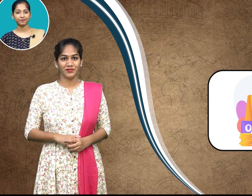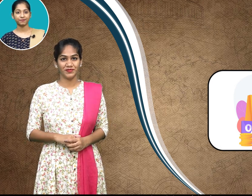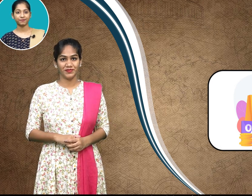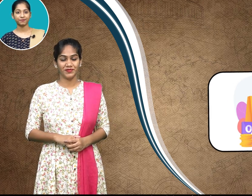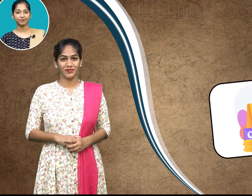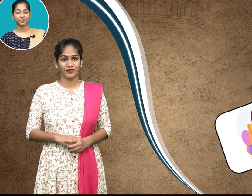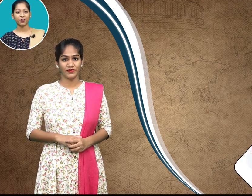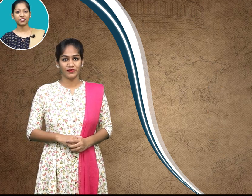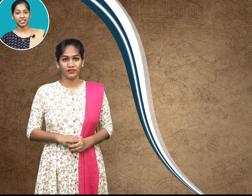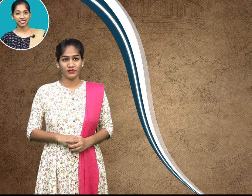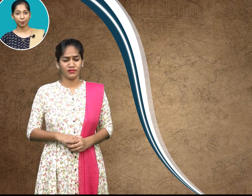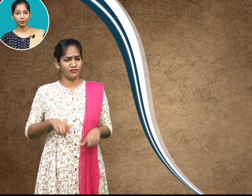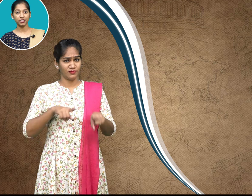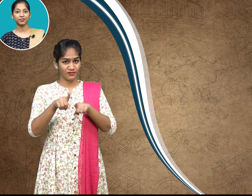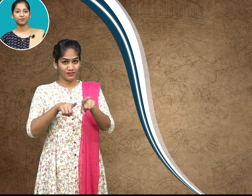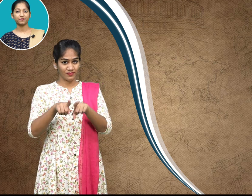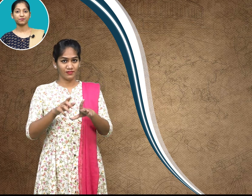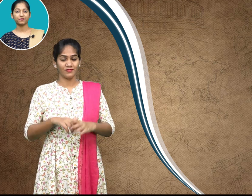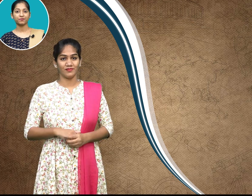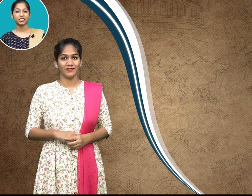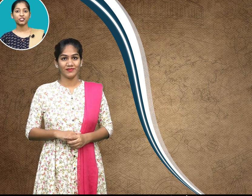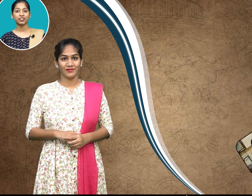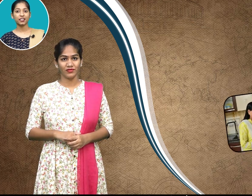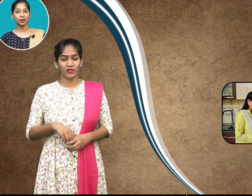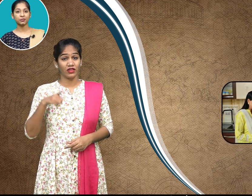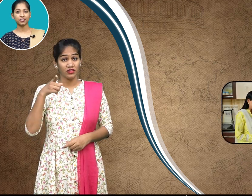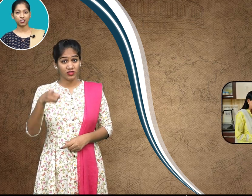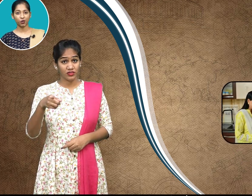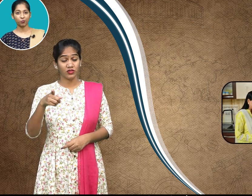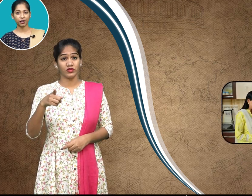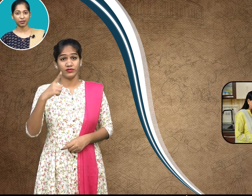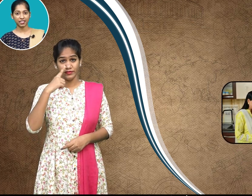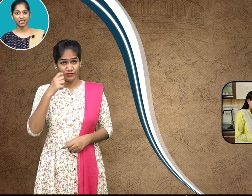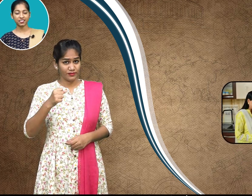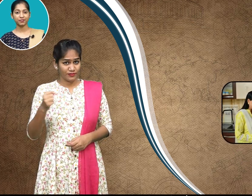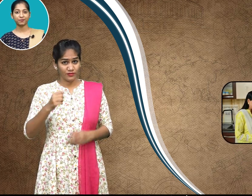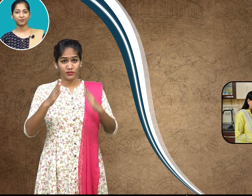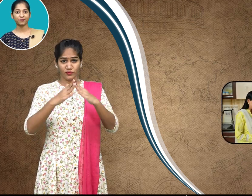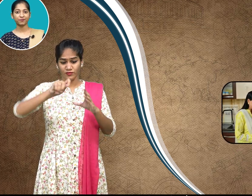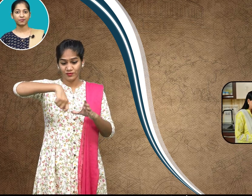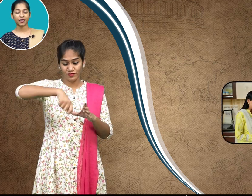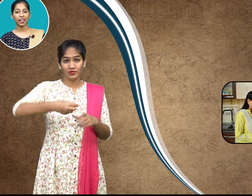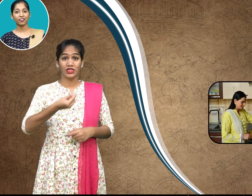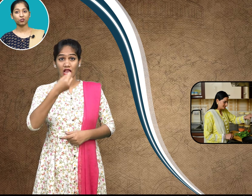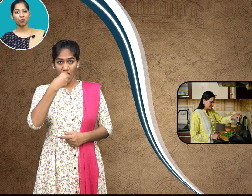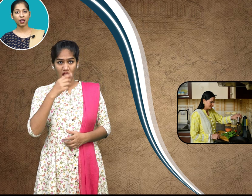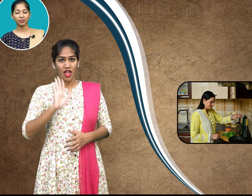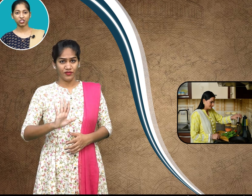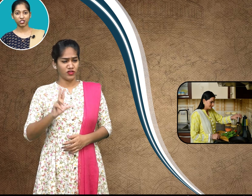time example your grandmother's home remedies have no commercial